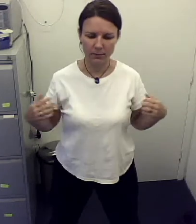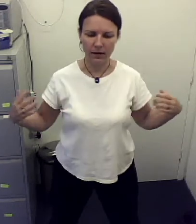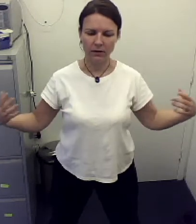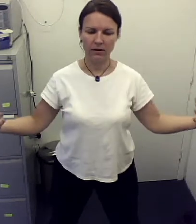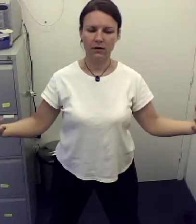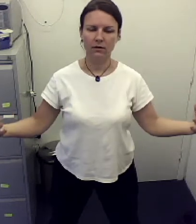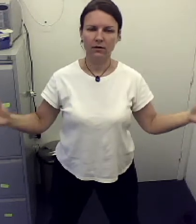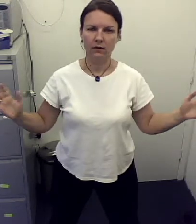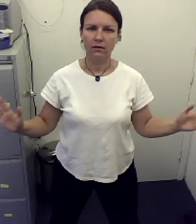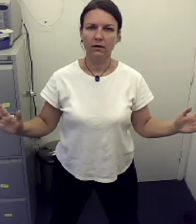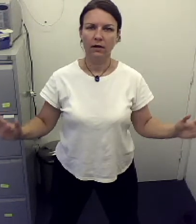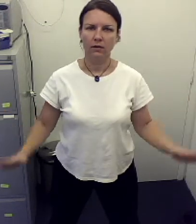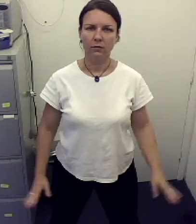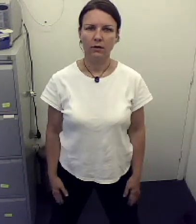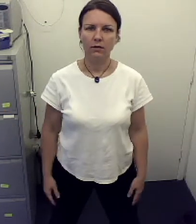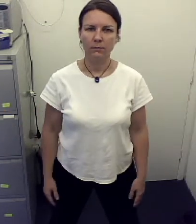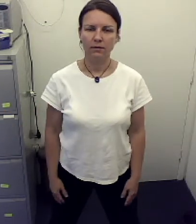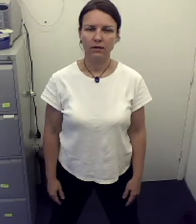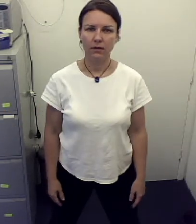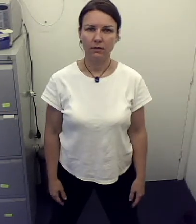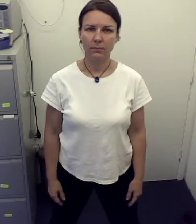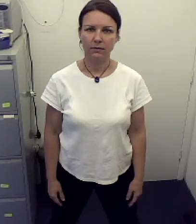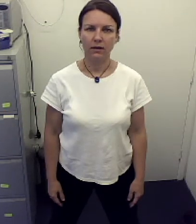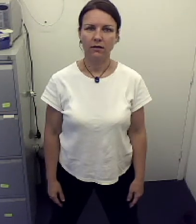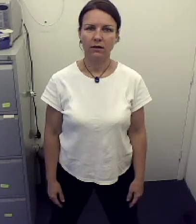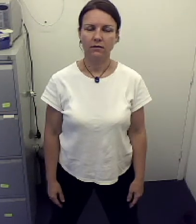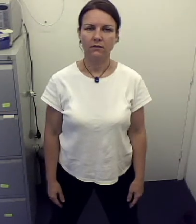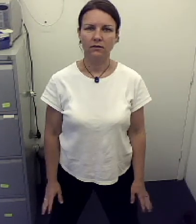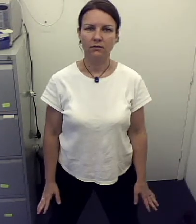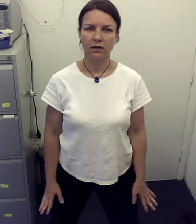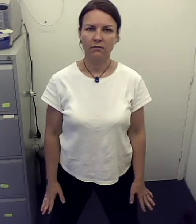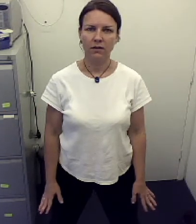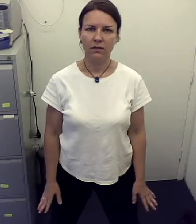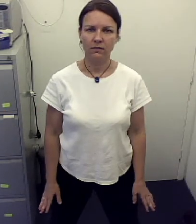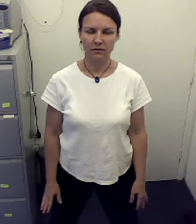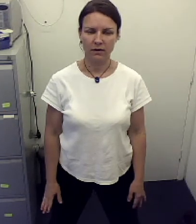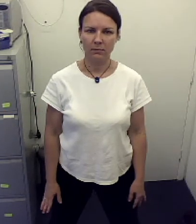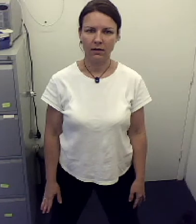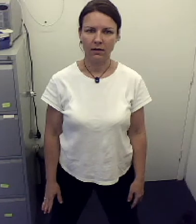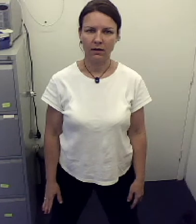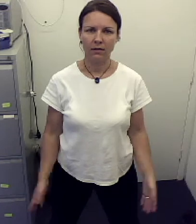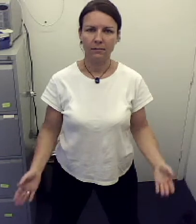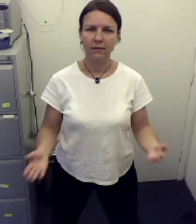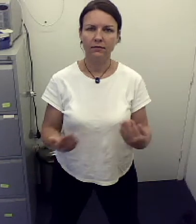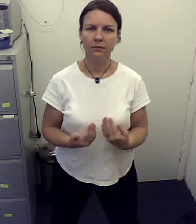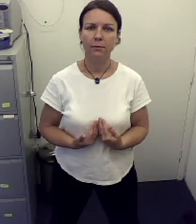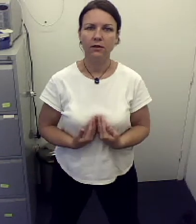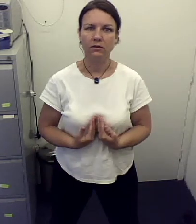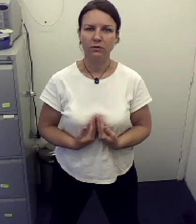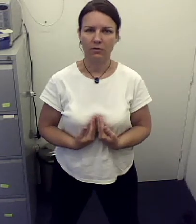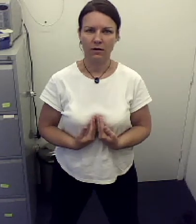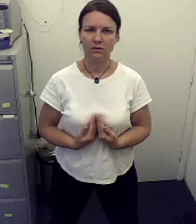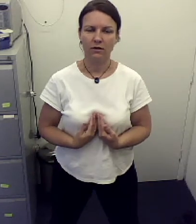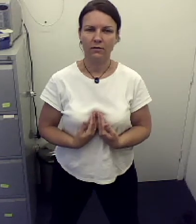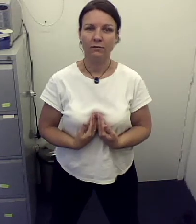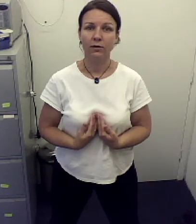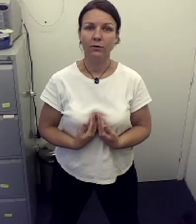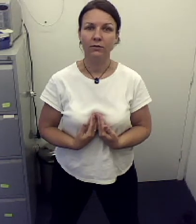Expand it out. And you're 100% connected to Divine Father, Divine Mother. And the mystical, magical crowd start evolving